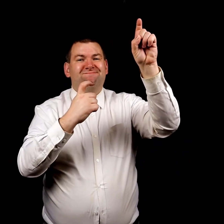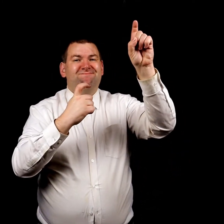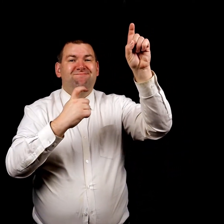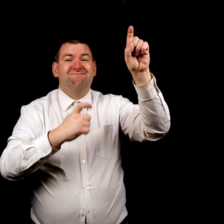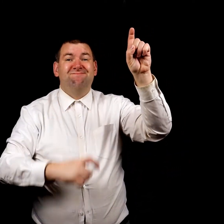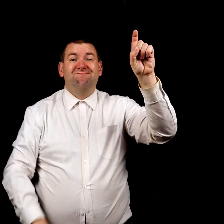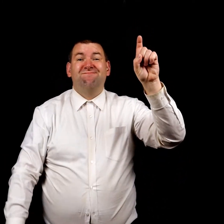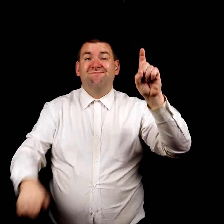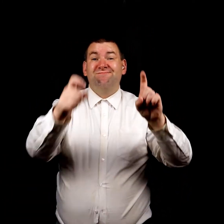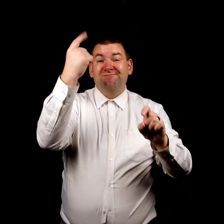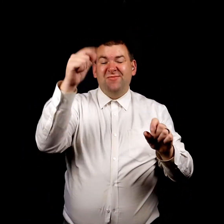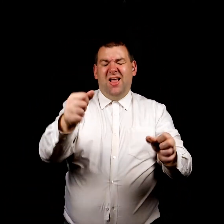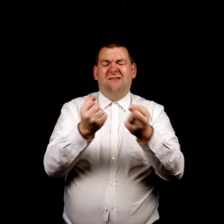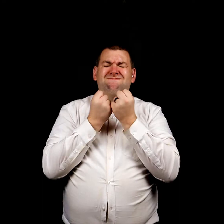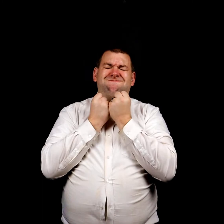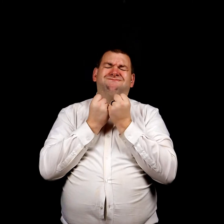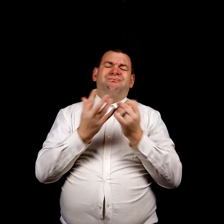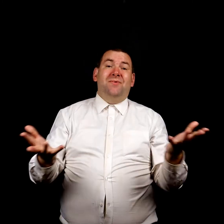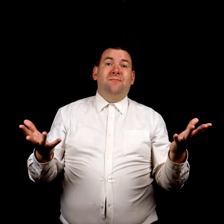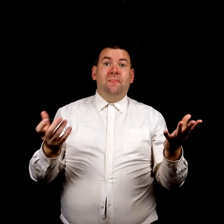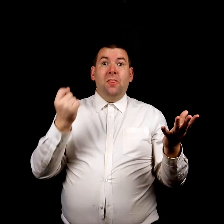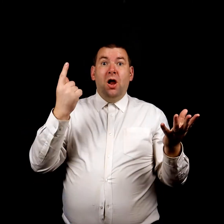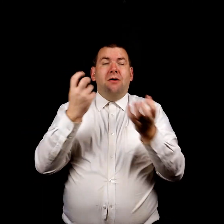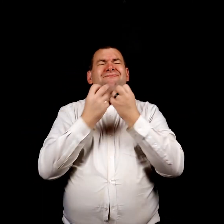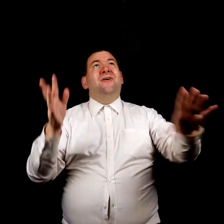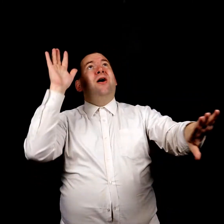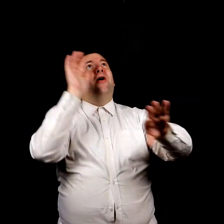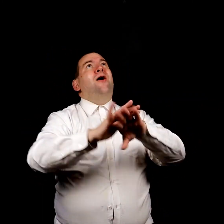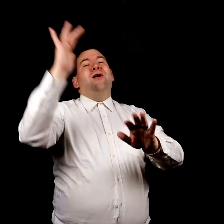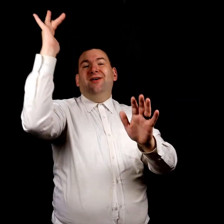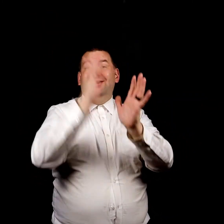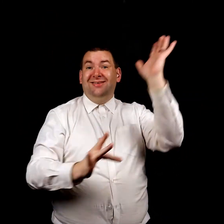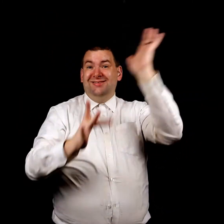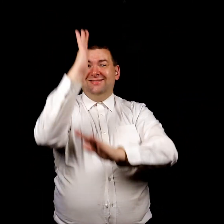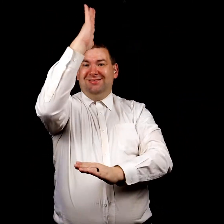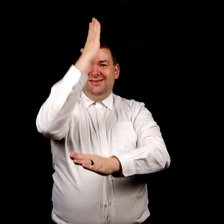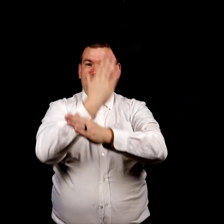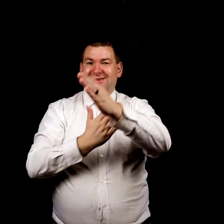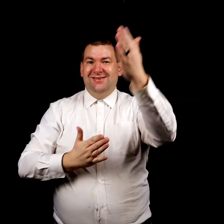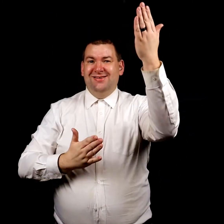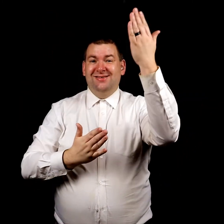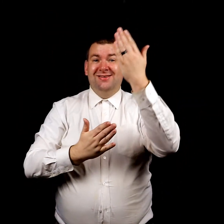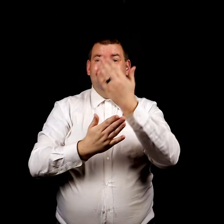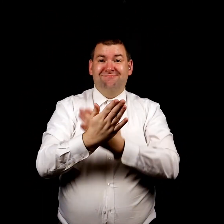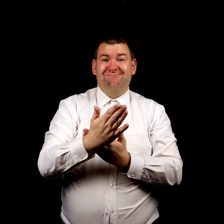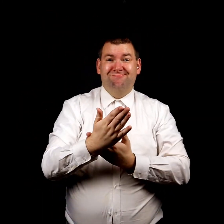give. You can fall apart, fall into His arms,